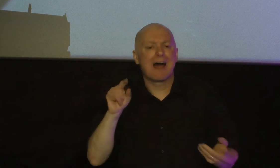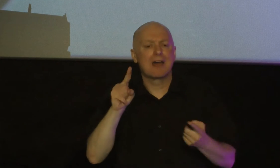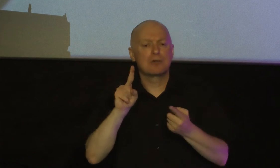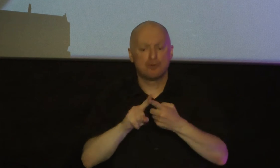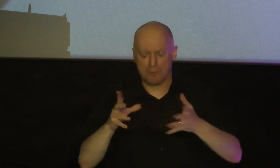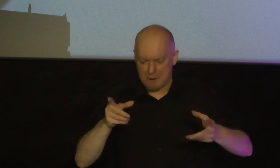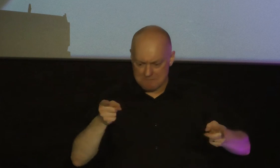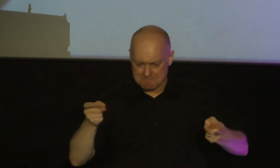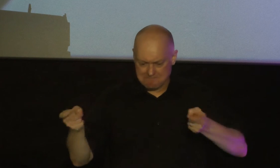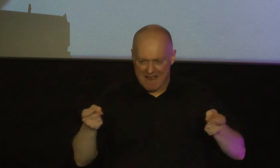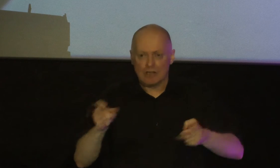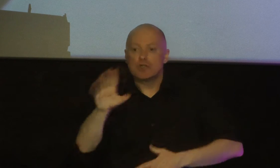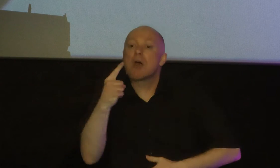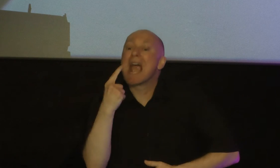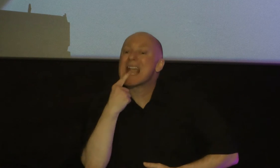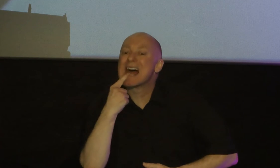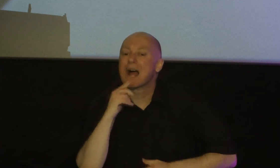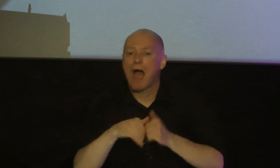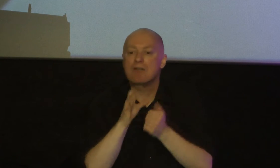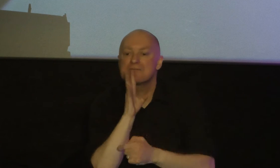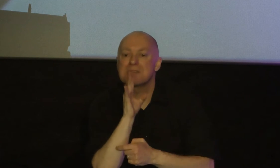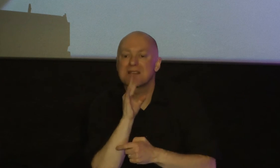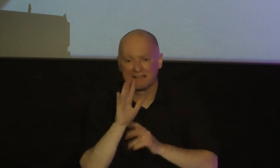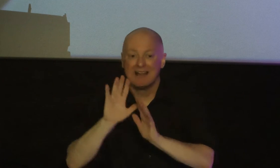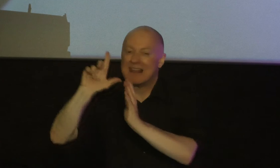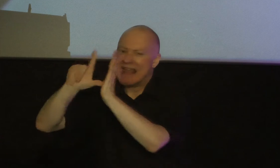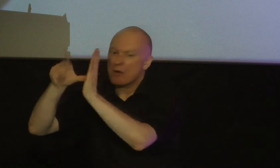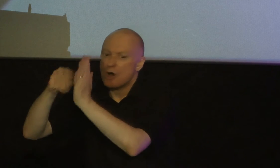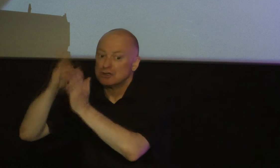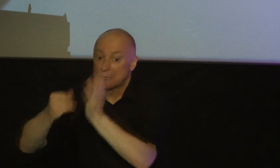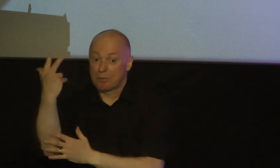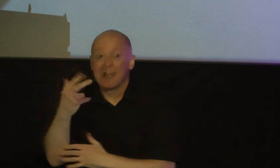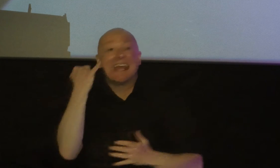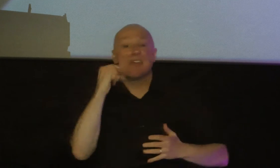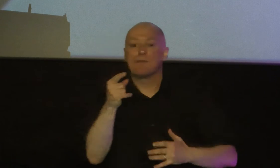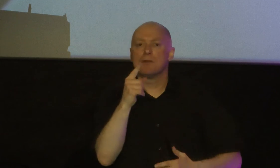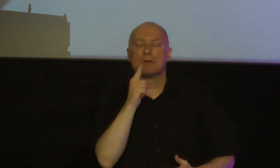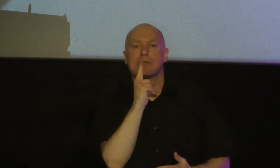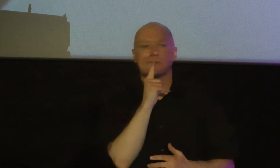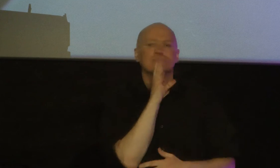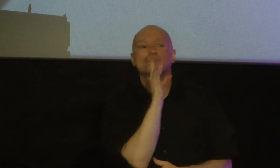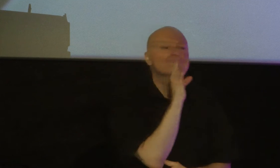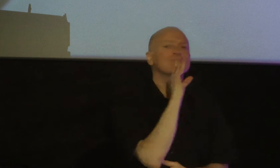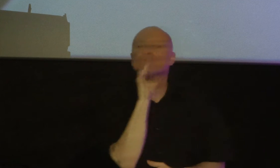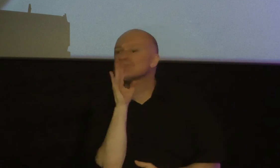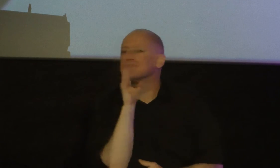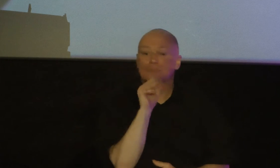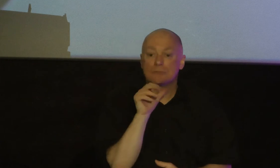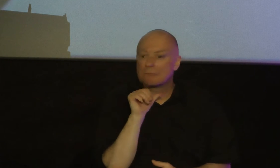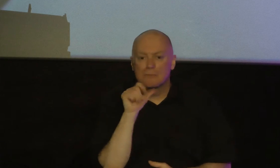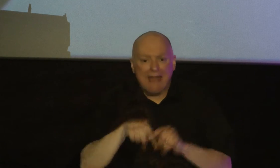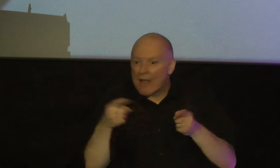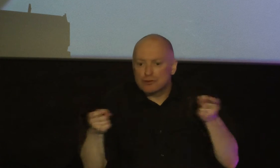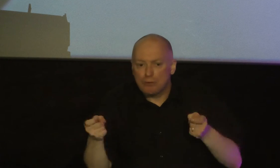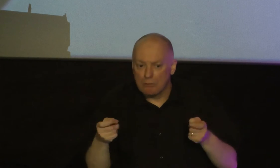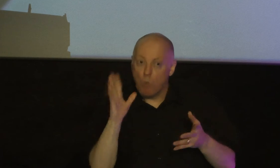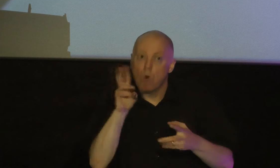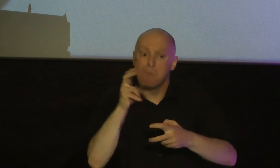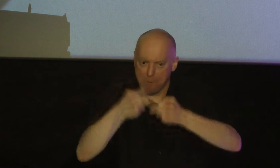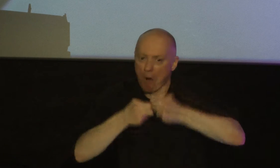our tongues and how we speak and if our tongue is out of control there's a deep problem he's introducing that theme right here